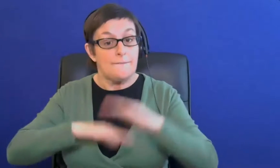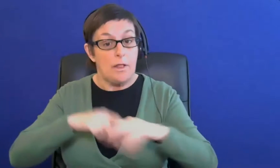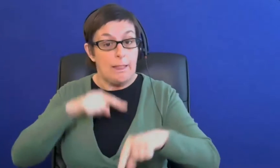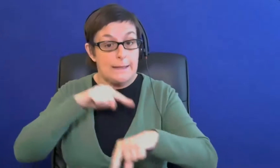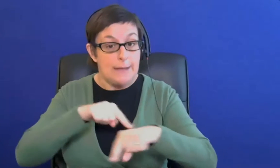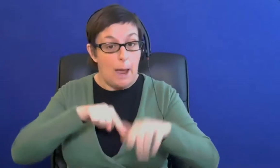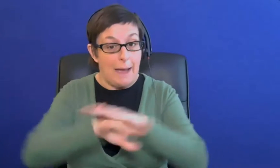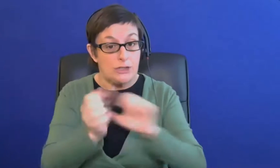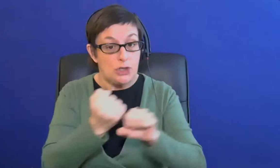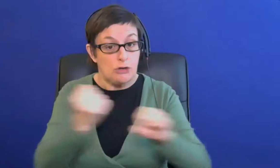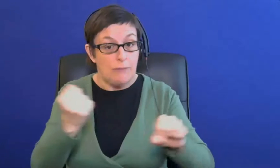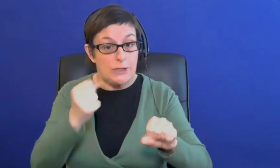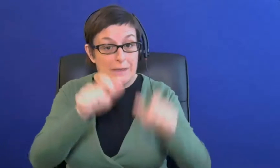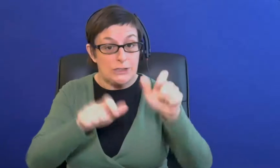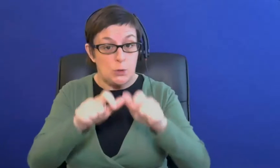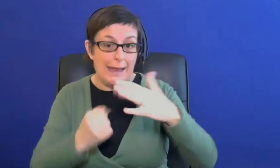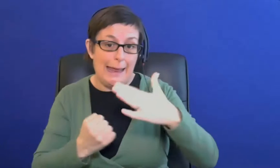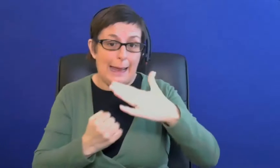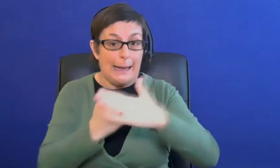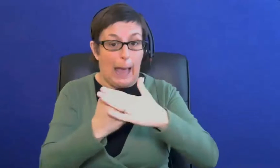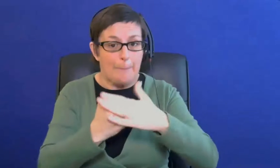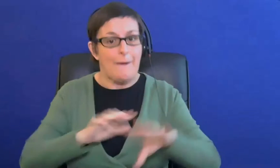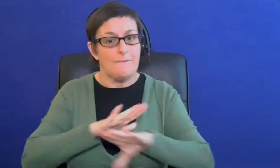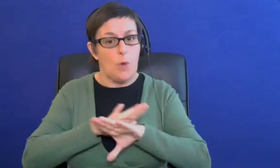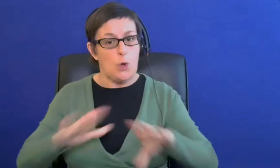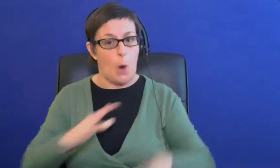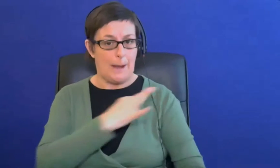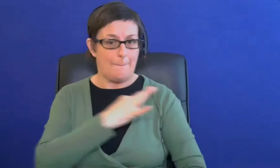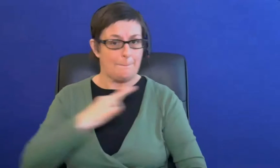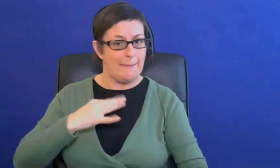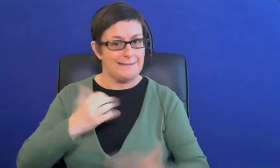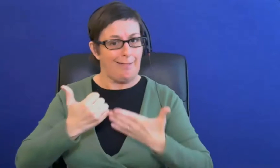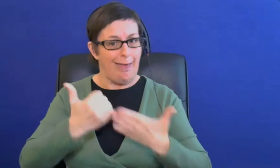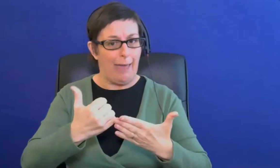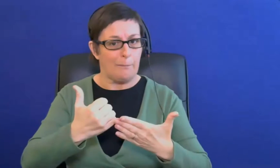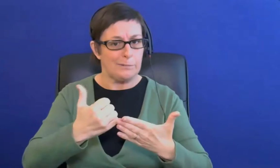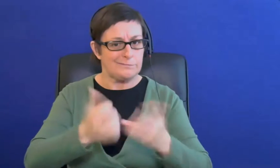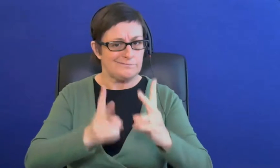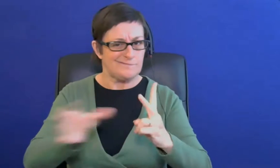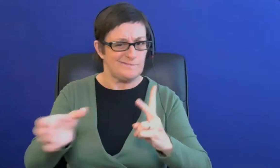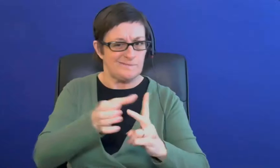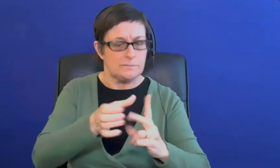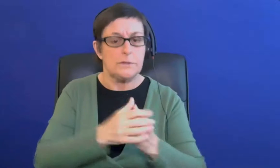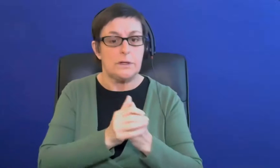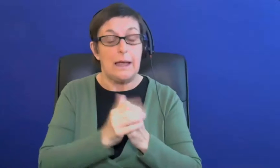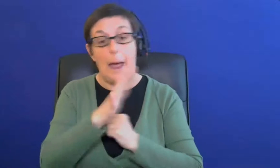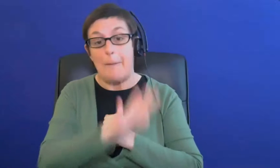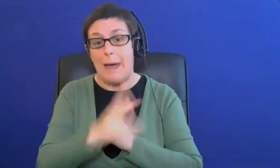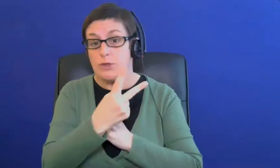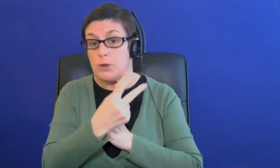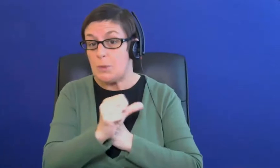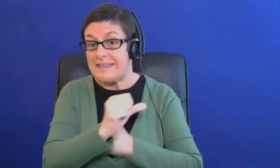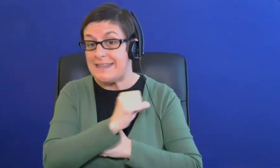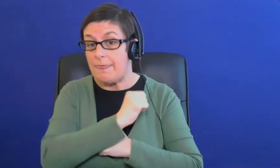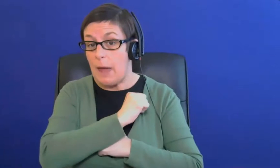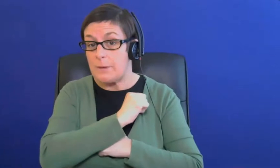student um the cap for the non-medical help which is where the bsl would be paid from um is about 20 000 pounds